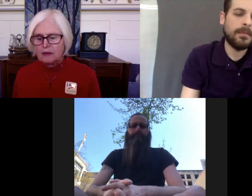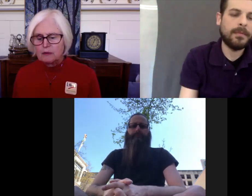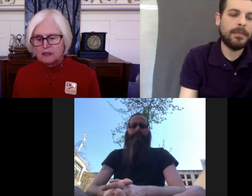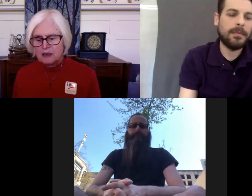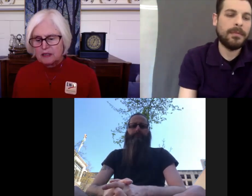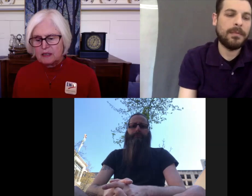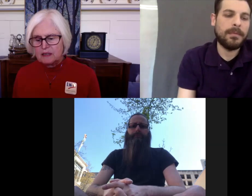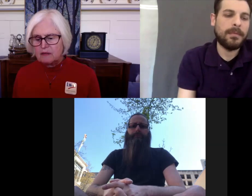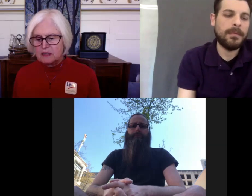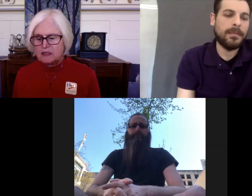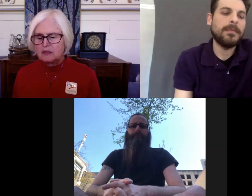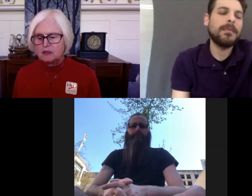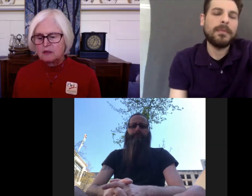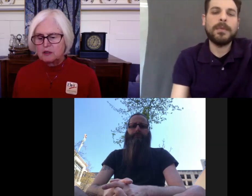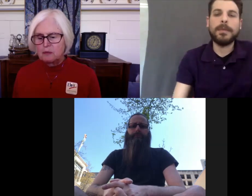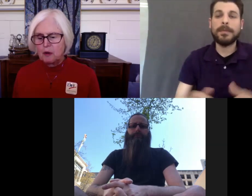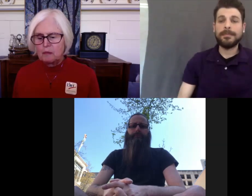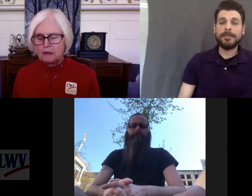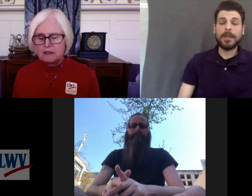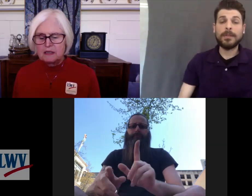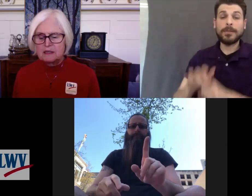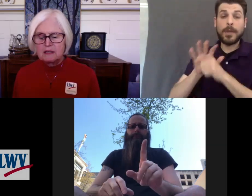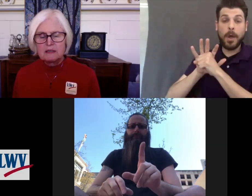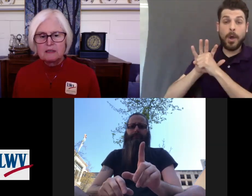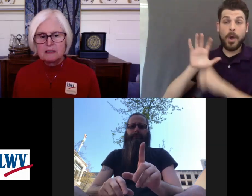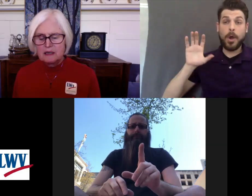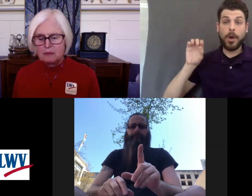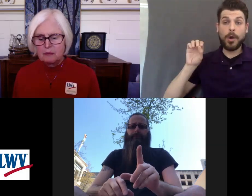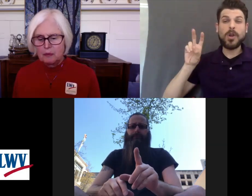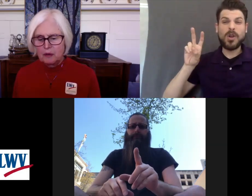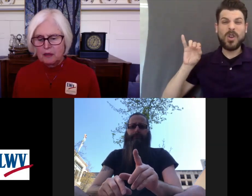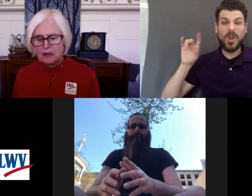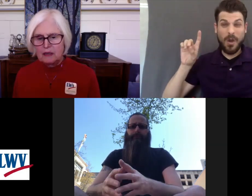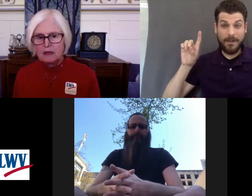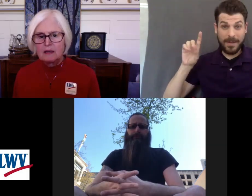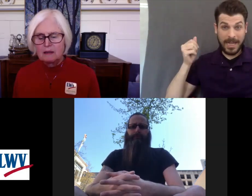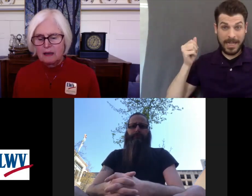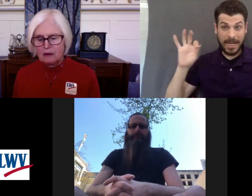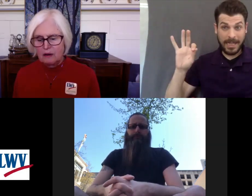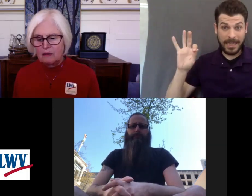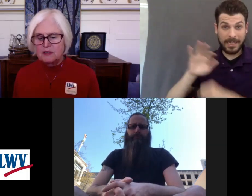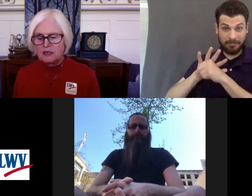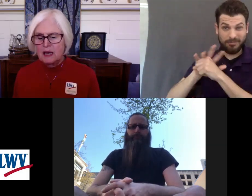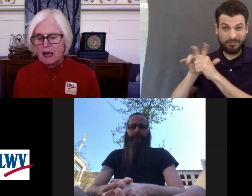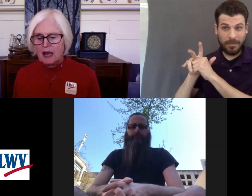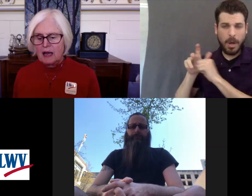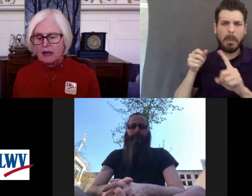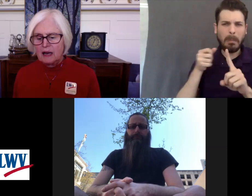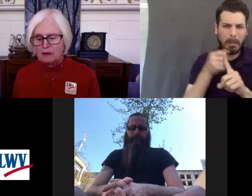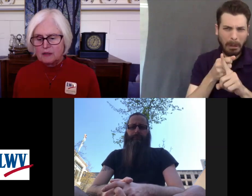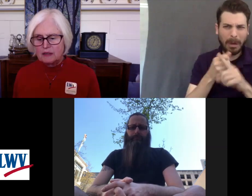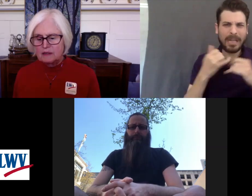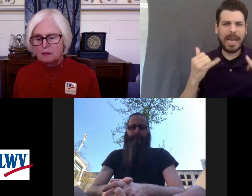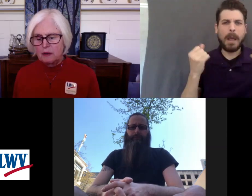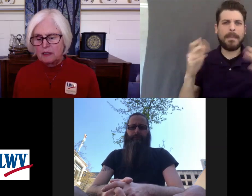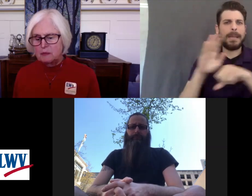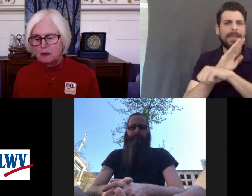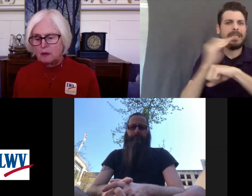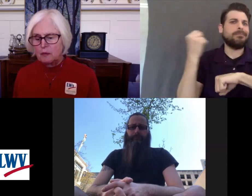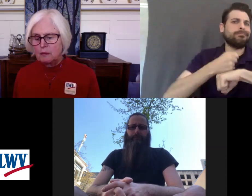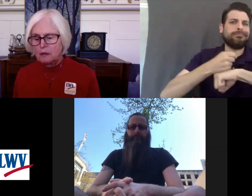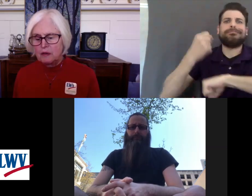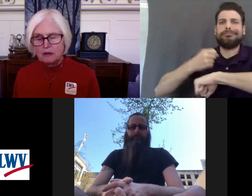and the resulting devastation of small business, city employee layoffs, and housing